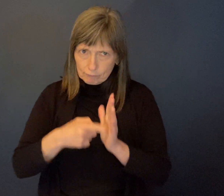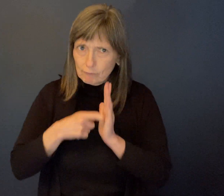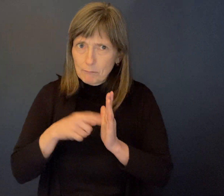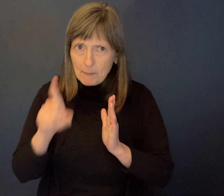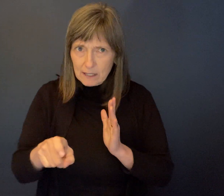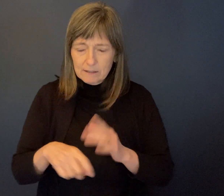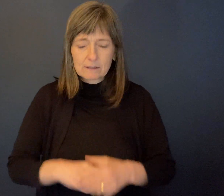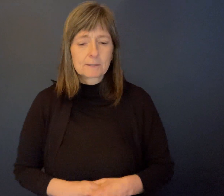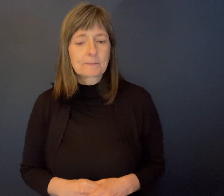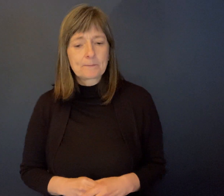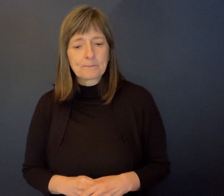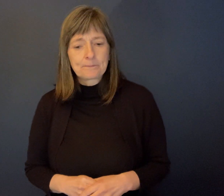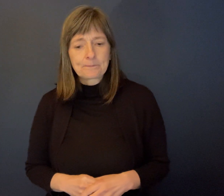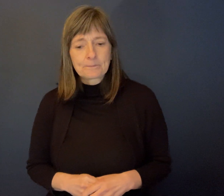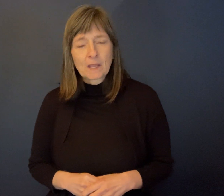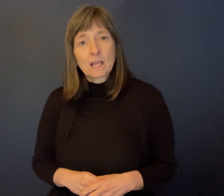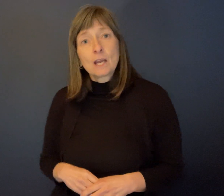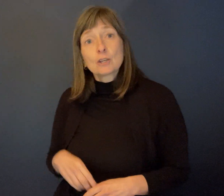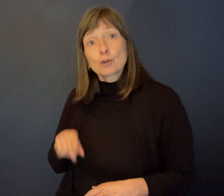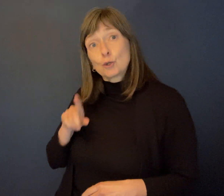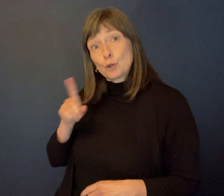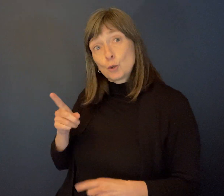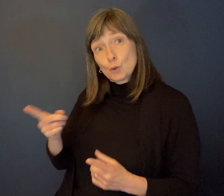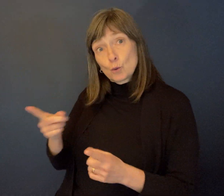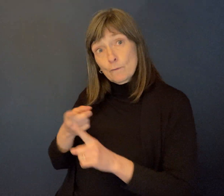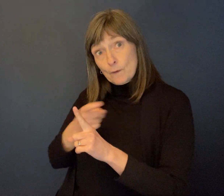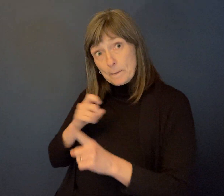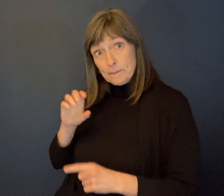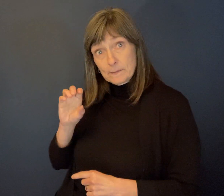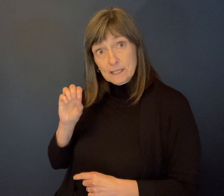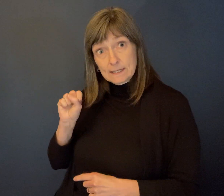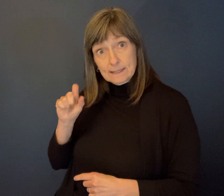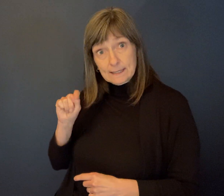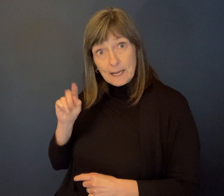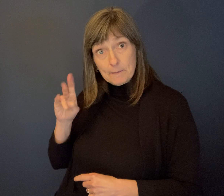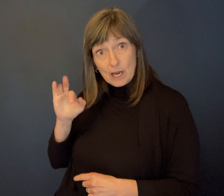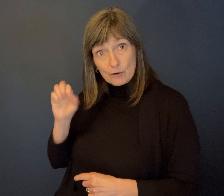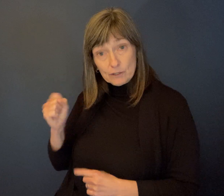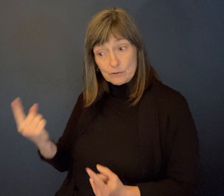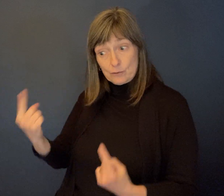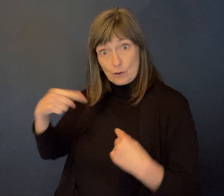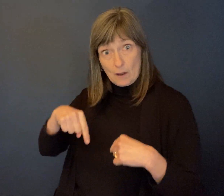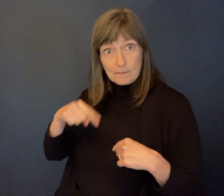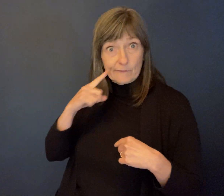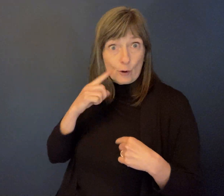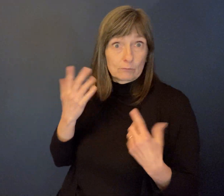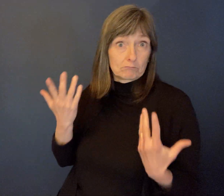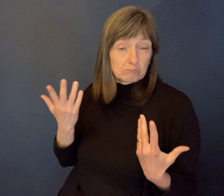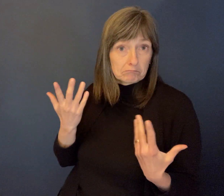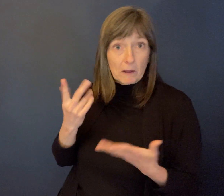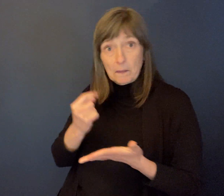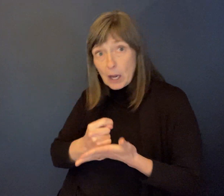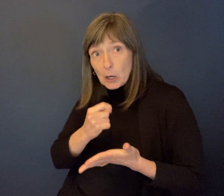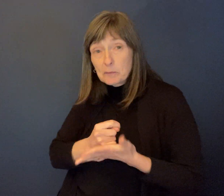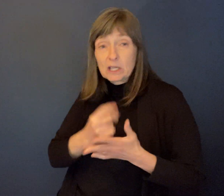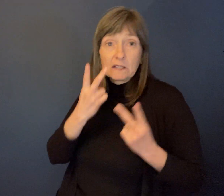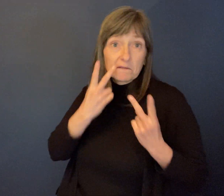So you were coming from your hometown for whatever reason, treatment or visits to